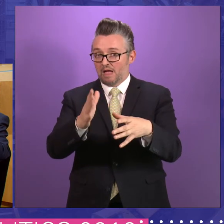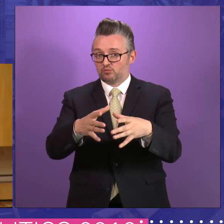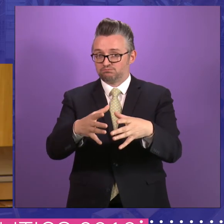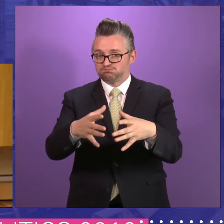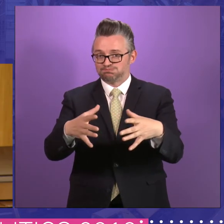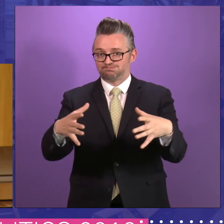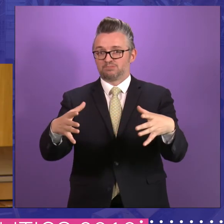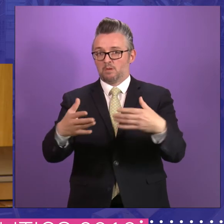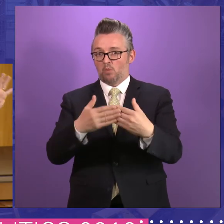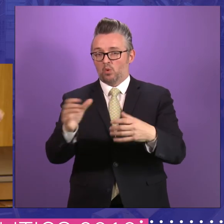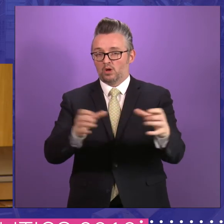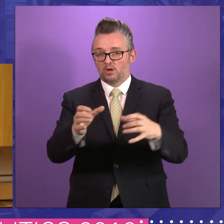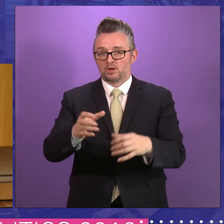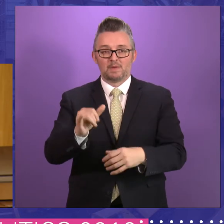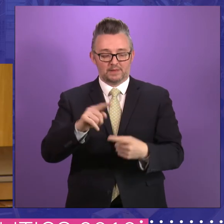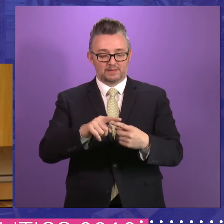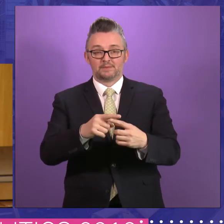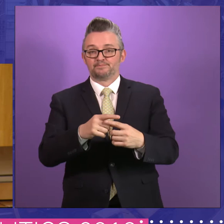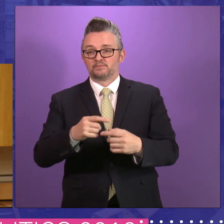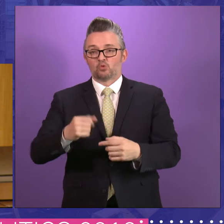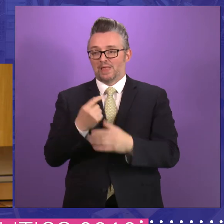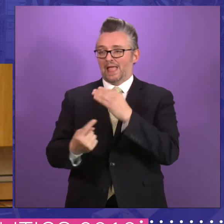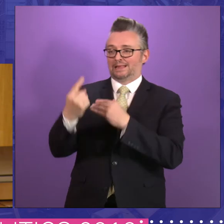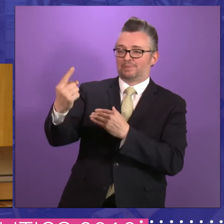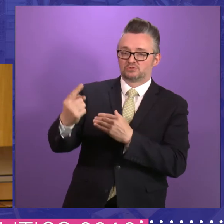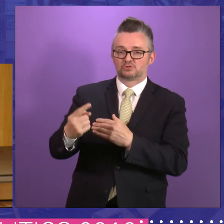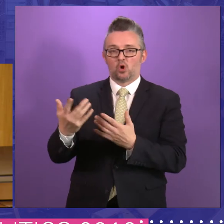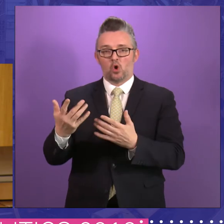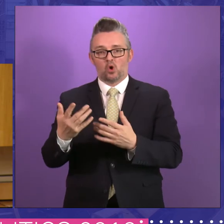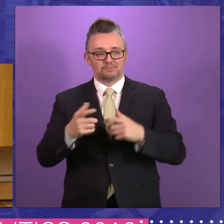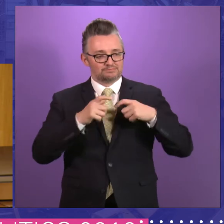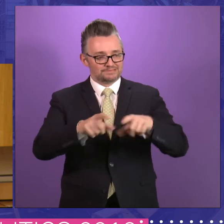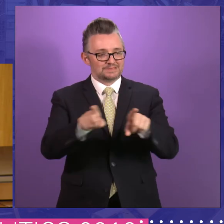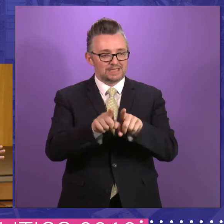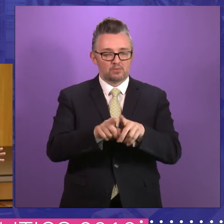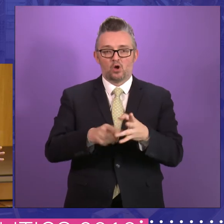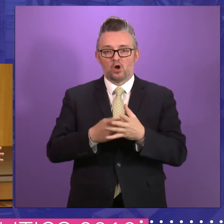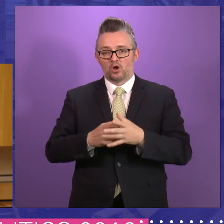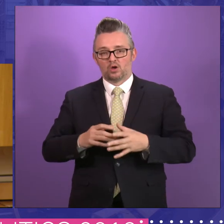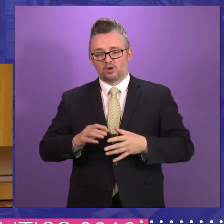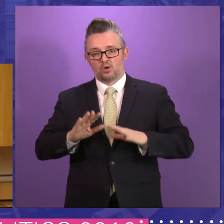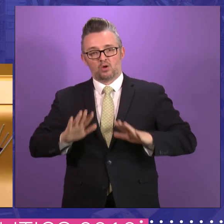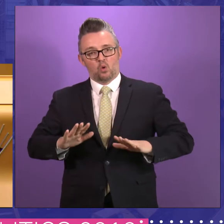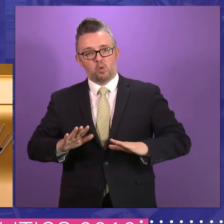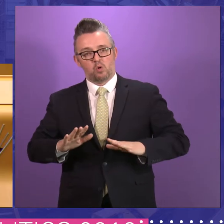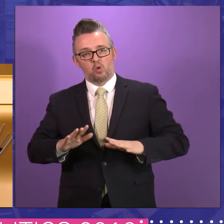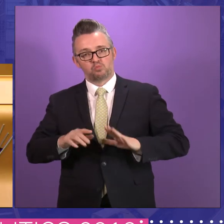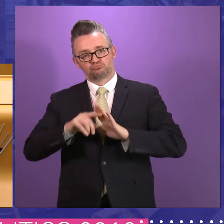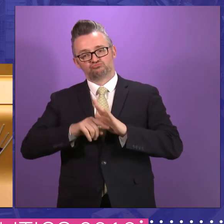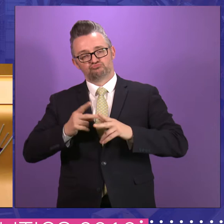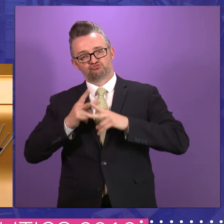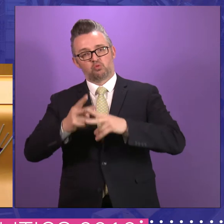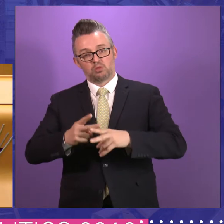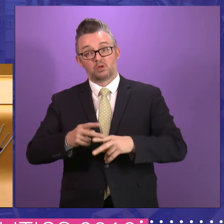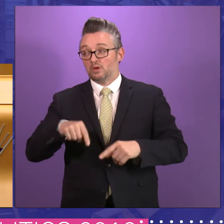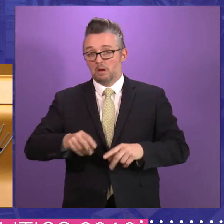ahead. Now, whether it's independence, or whether it's federalism, or status quo, or home rule, or whatever you call it, this Parliament now has a lot of